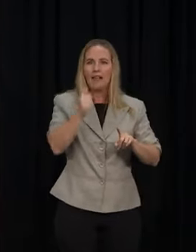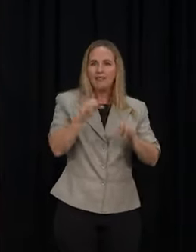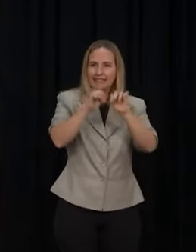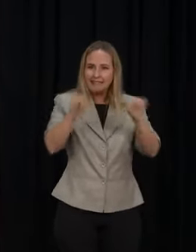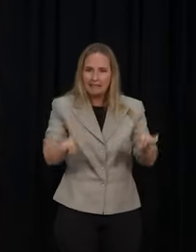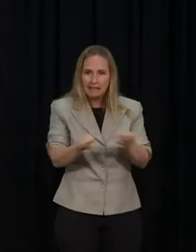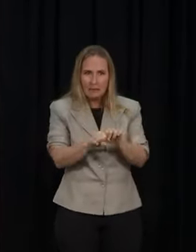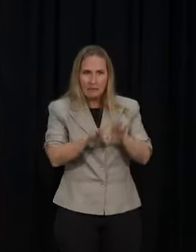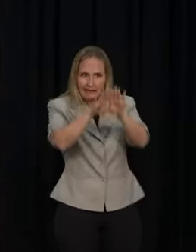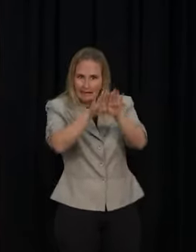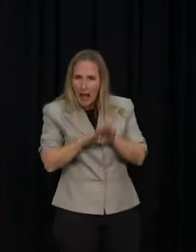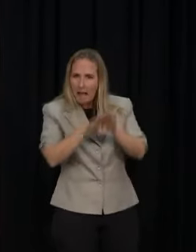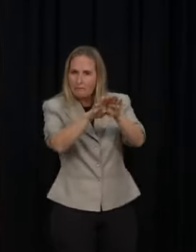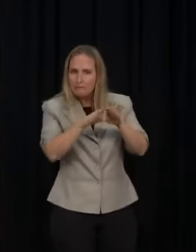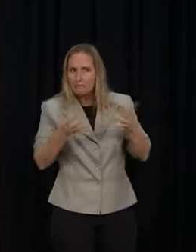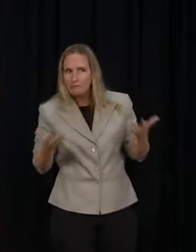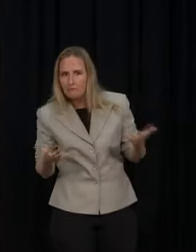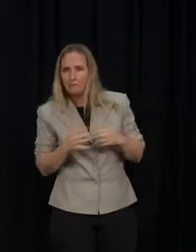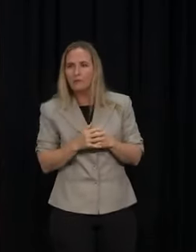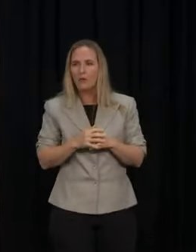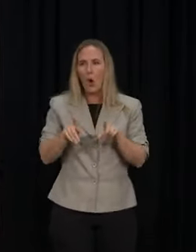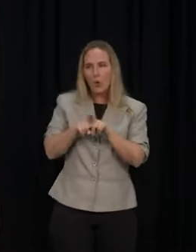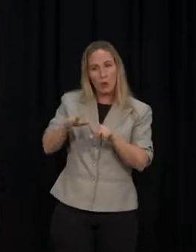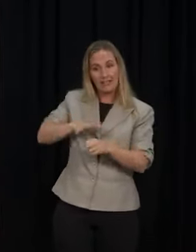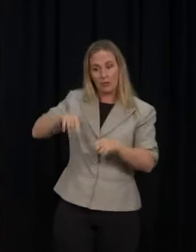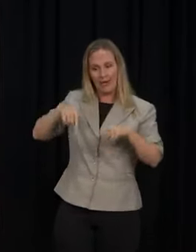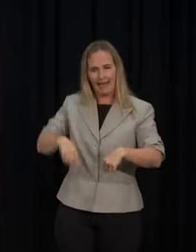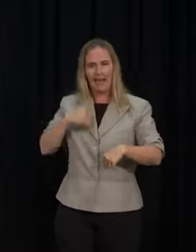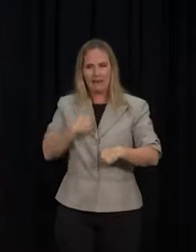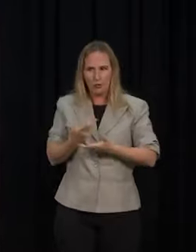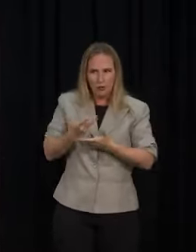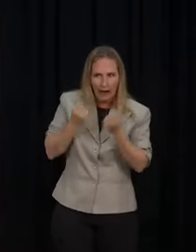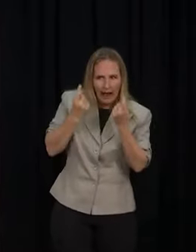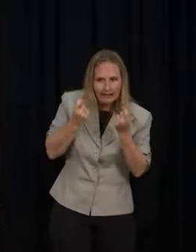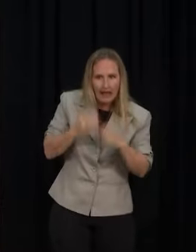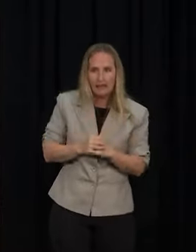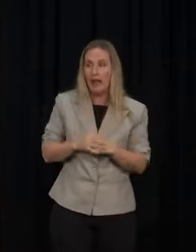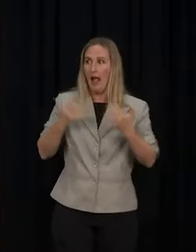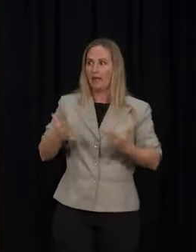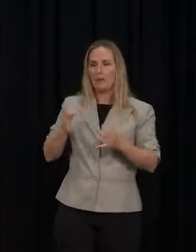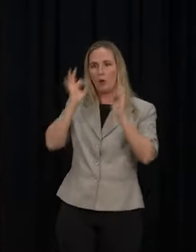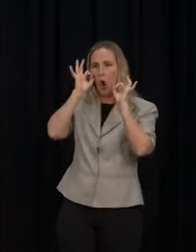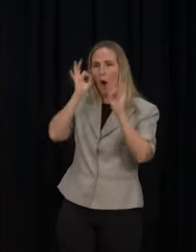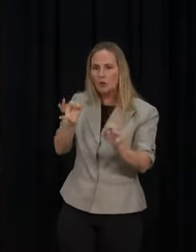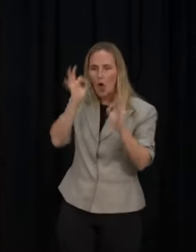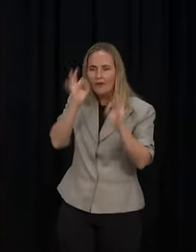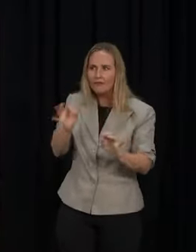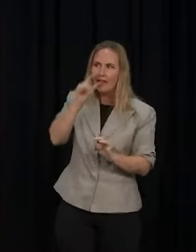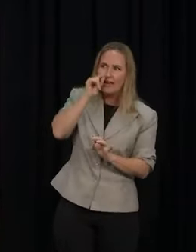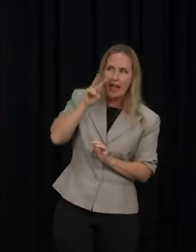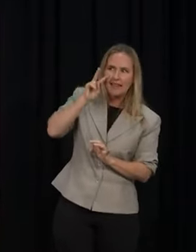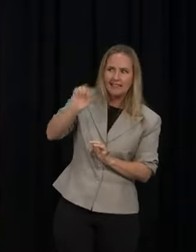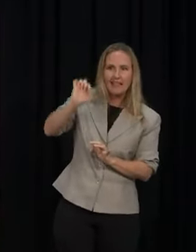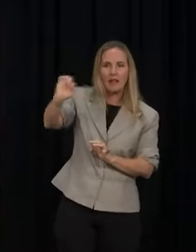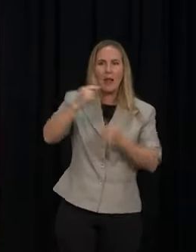here, and actually understanding what is occurring here. At the moment, as I say, you can observe it, you can see it in the messaging, a bit of